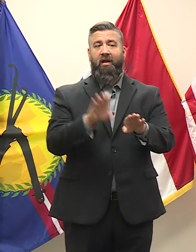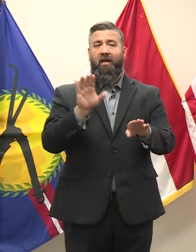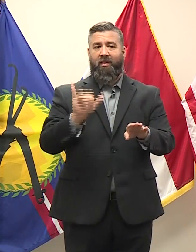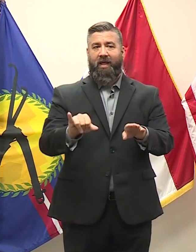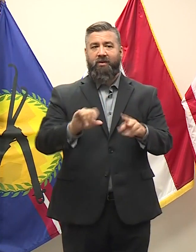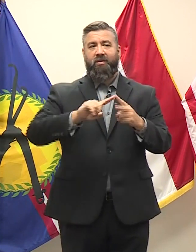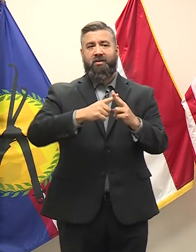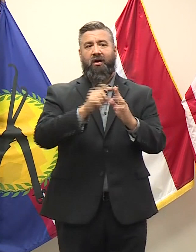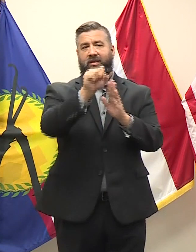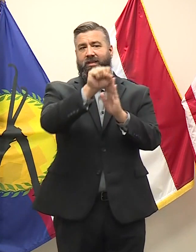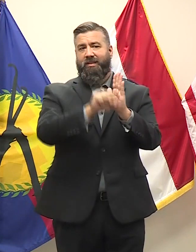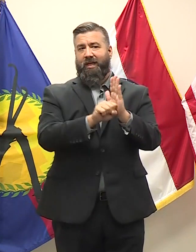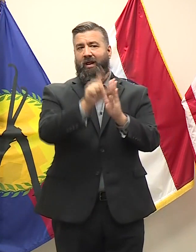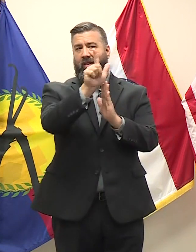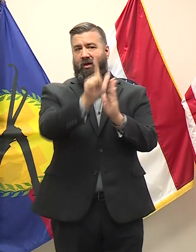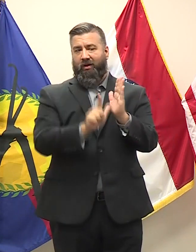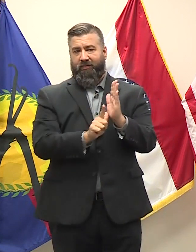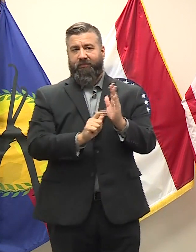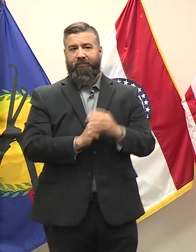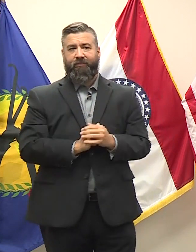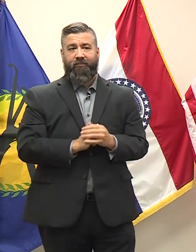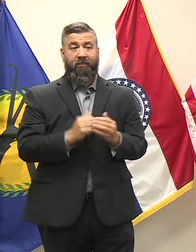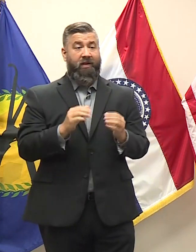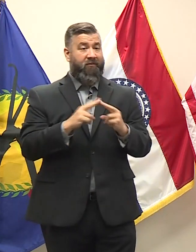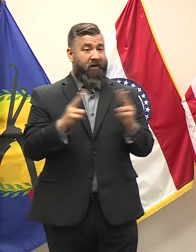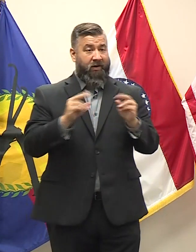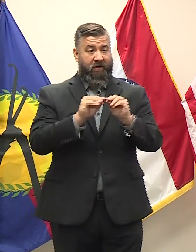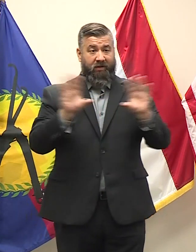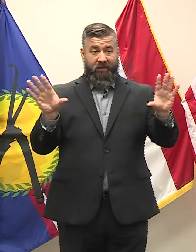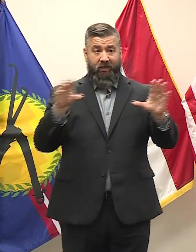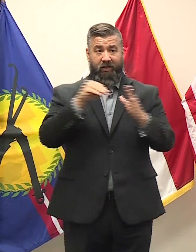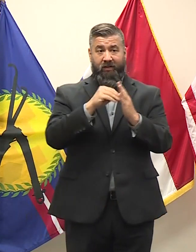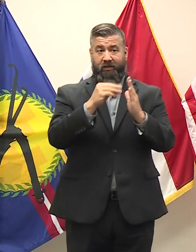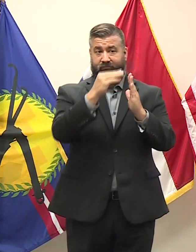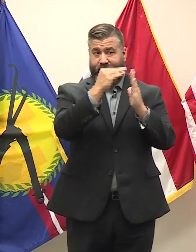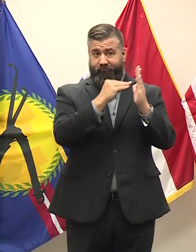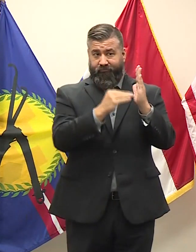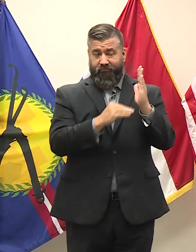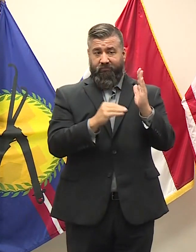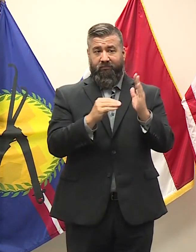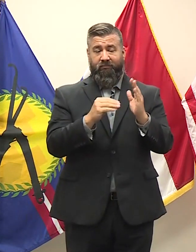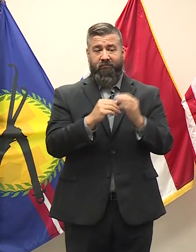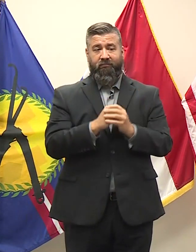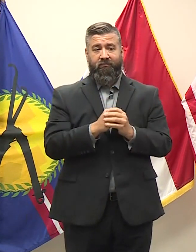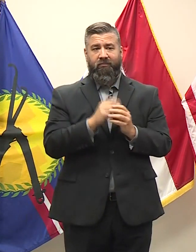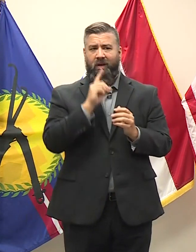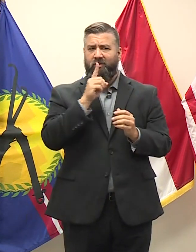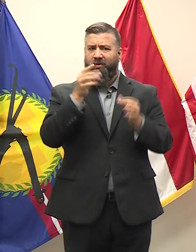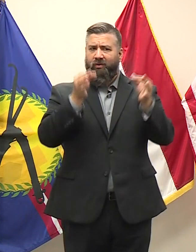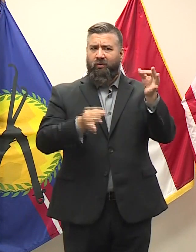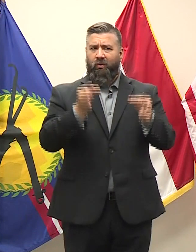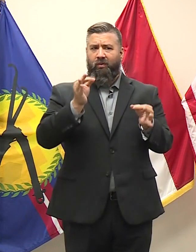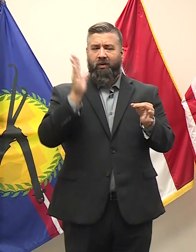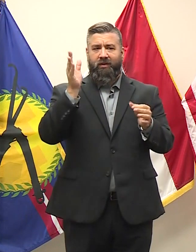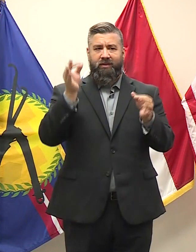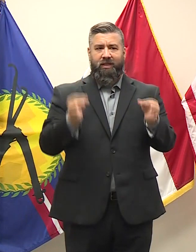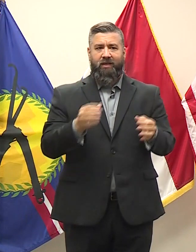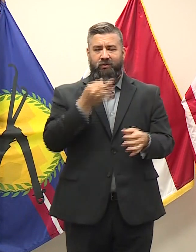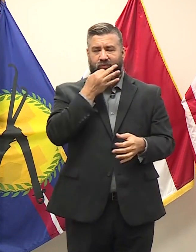triggers the state law. And it's very clear in the statute, and I expect that a court will get to that question soon enough.